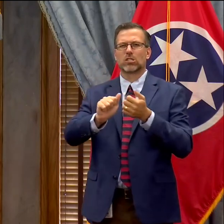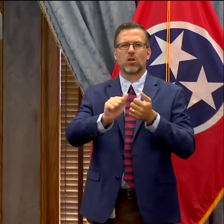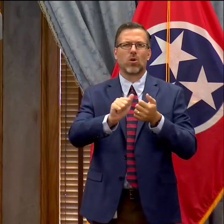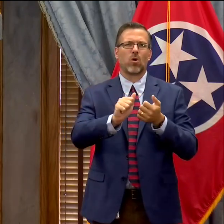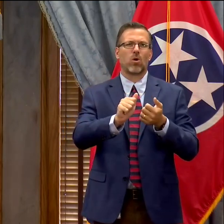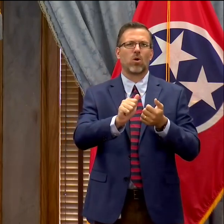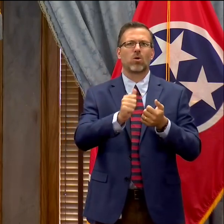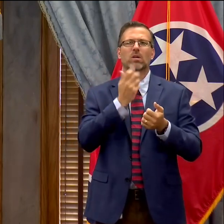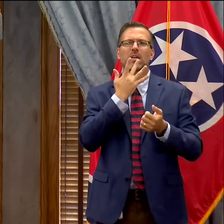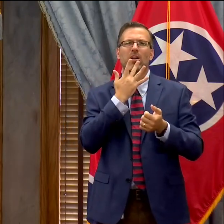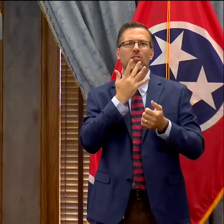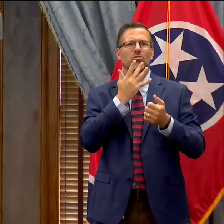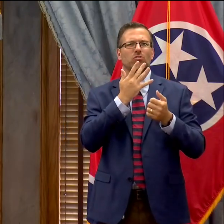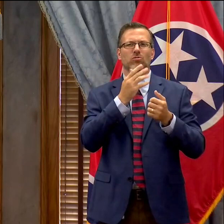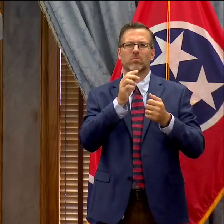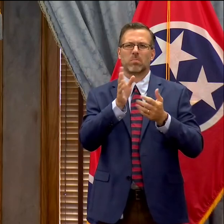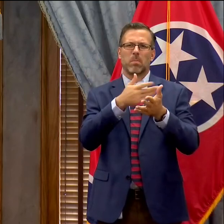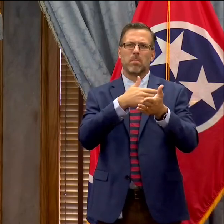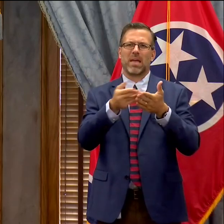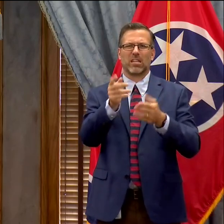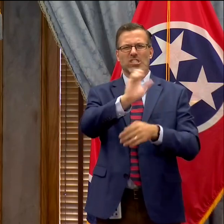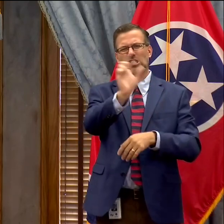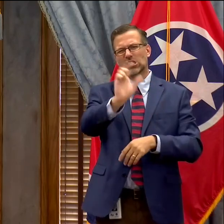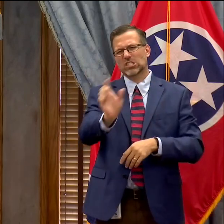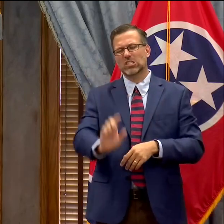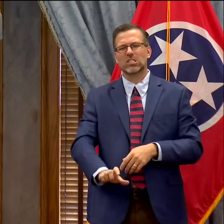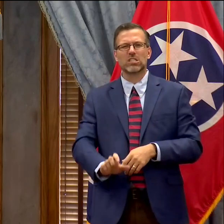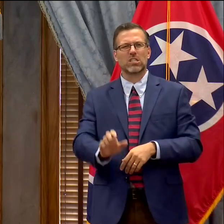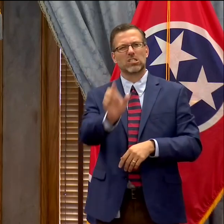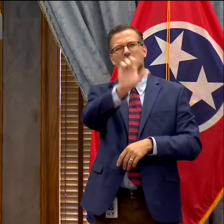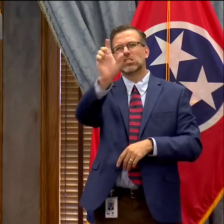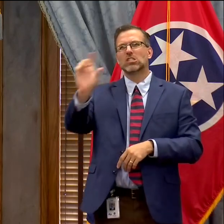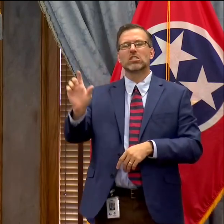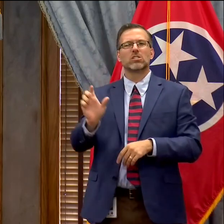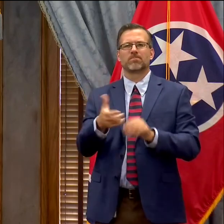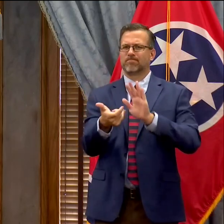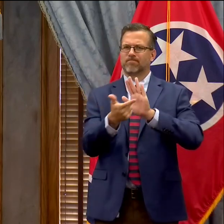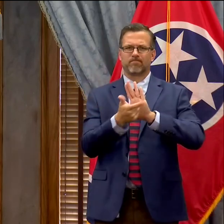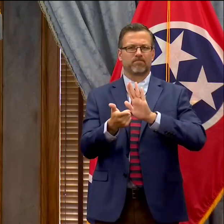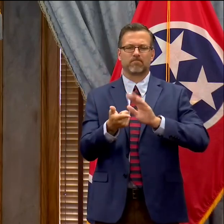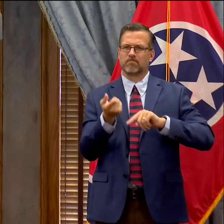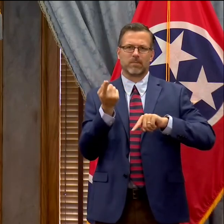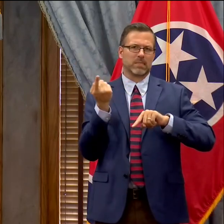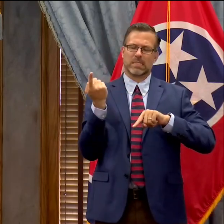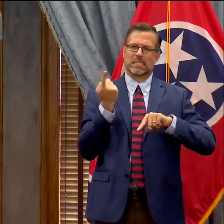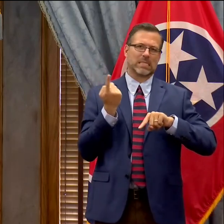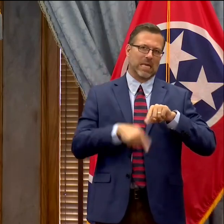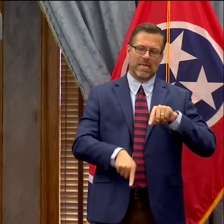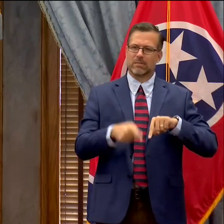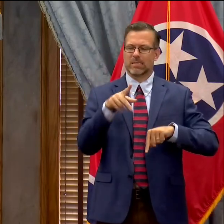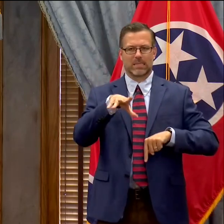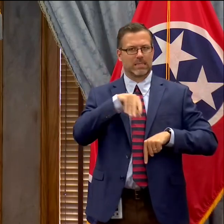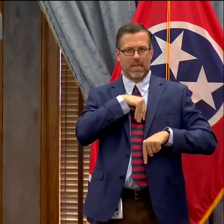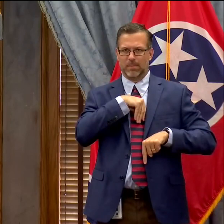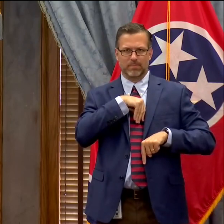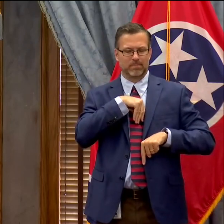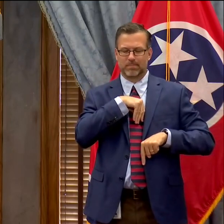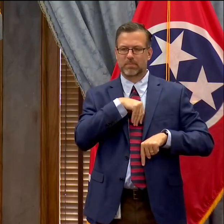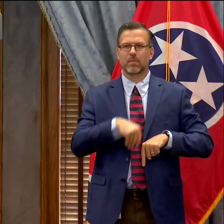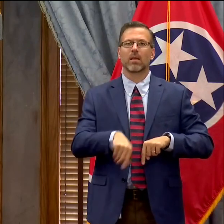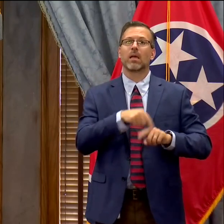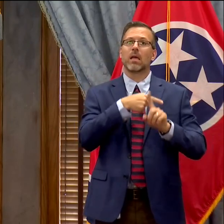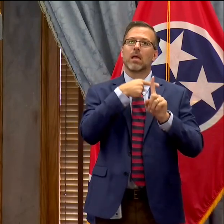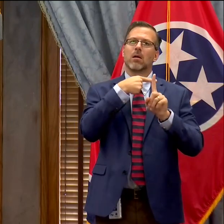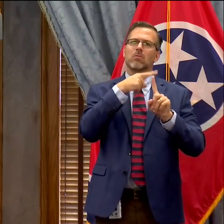of state property is to make that evident, and to also be certain that we protect First